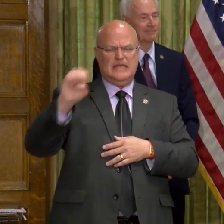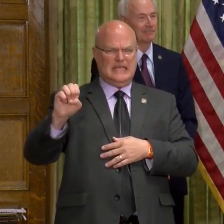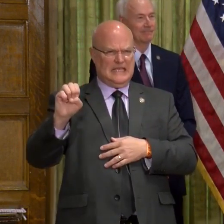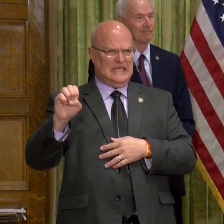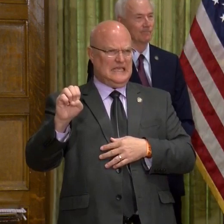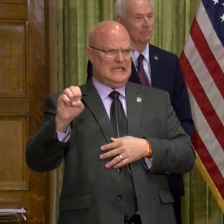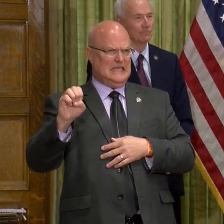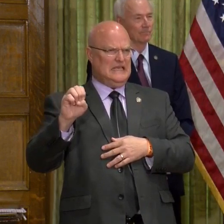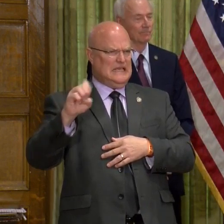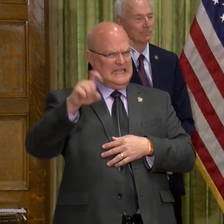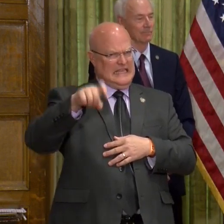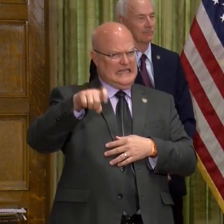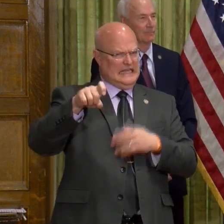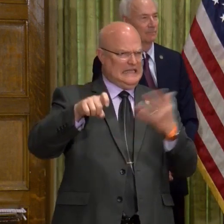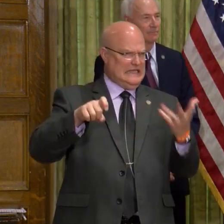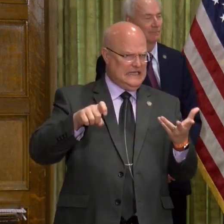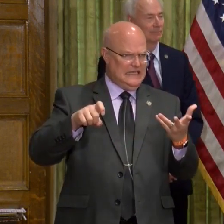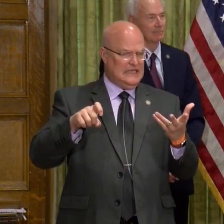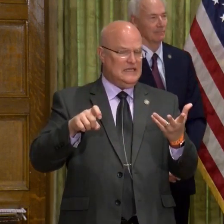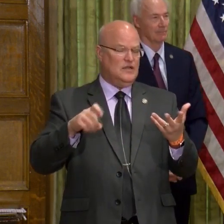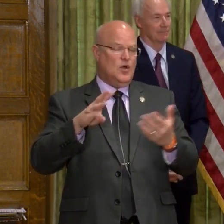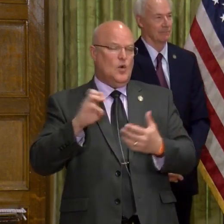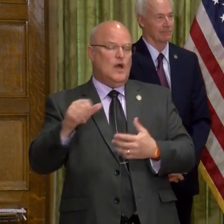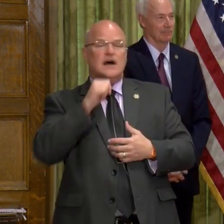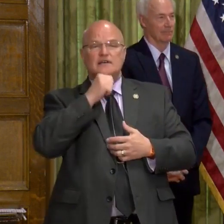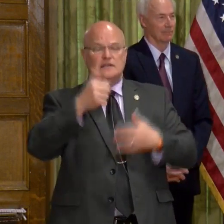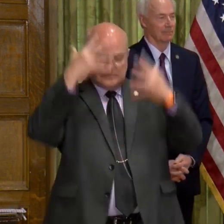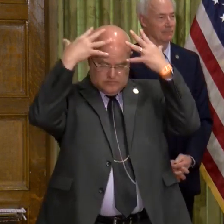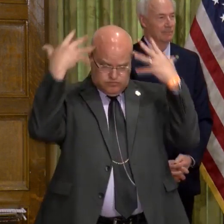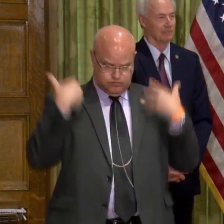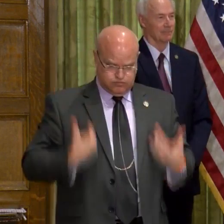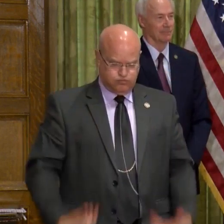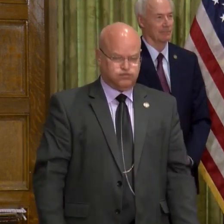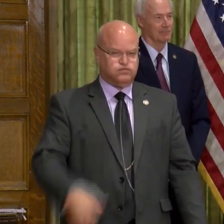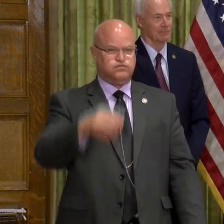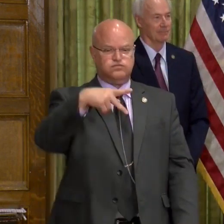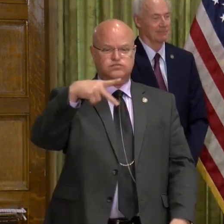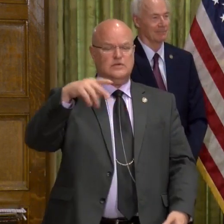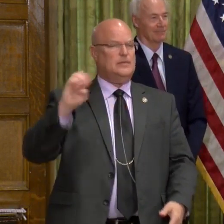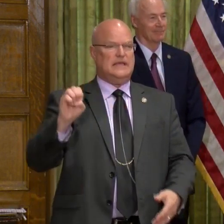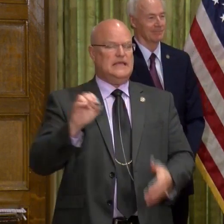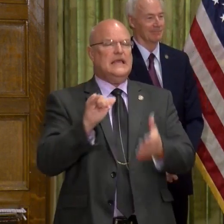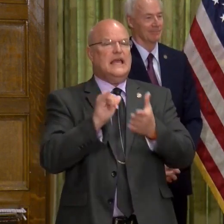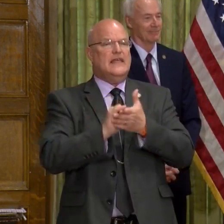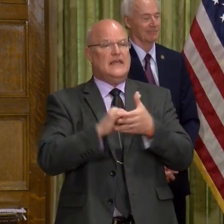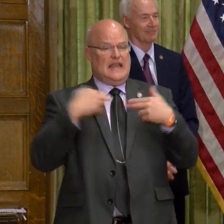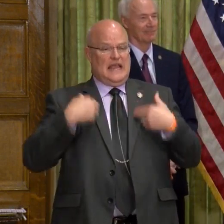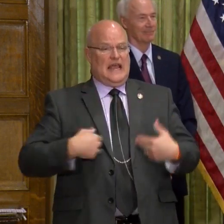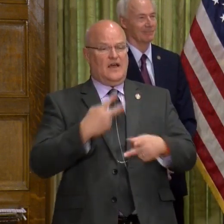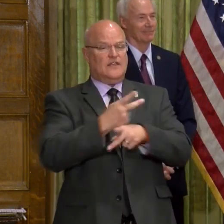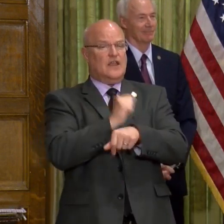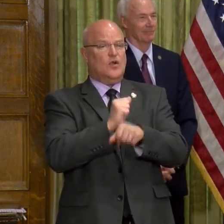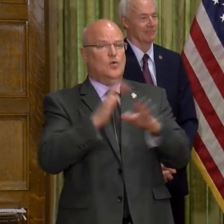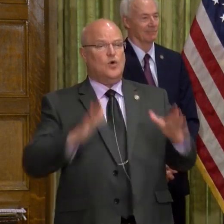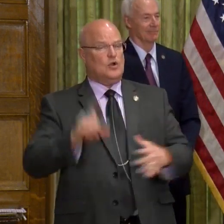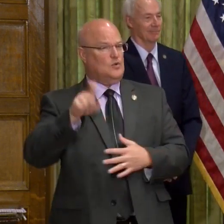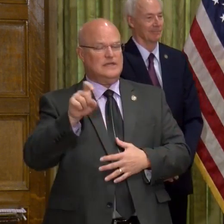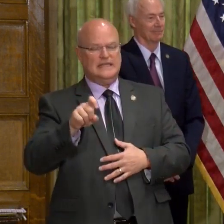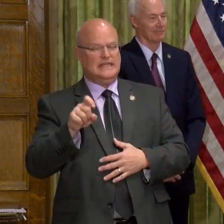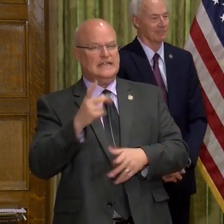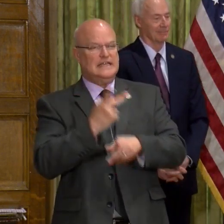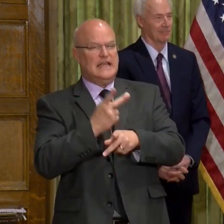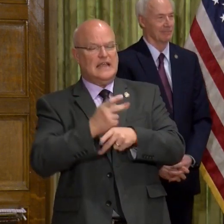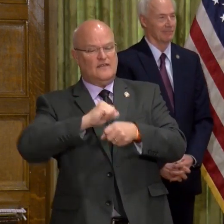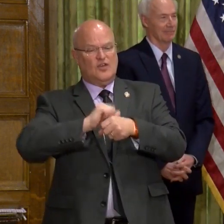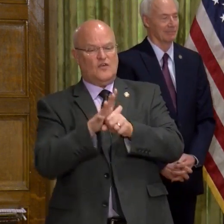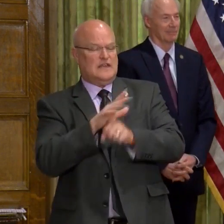equipment, PPE they need. Well, they don't need the entire PPE that a health care worker would need taking care of